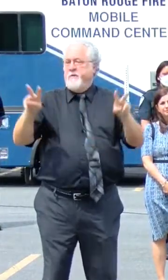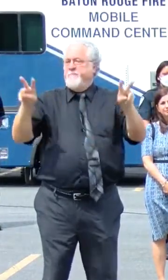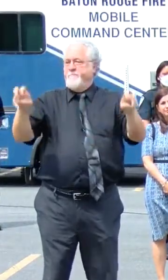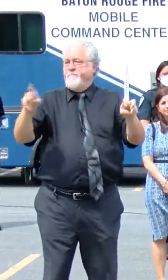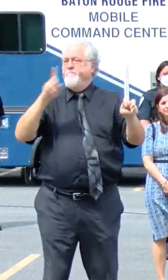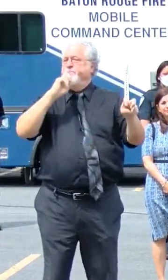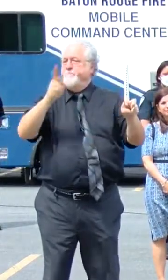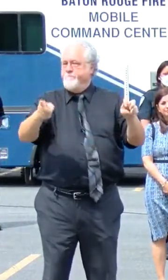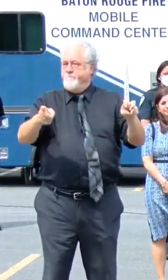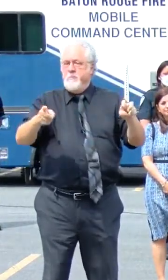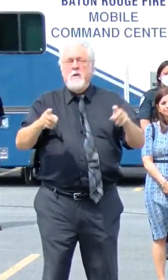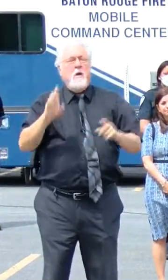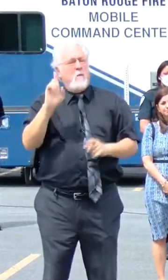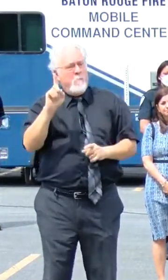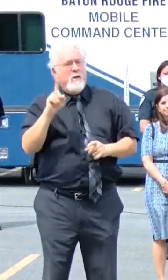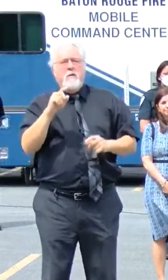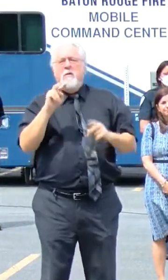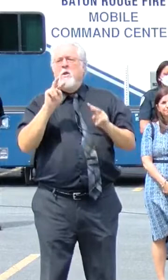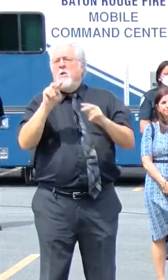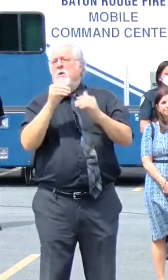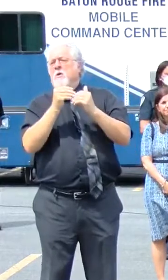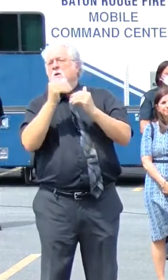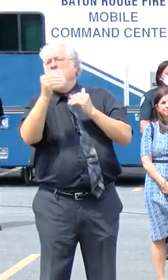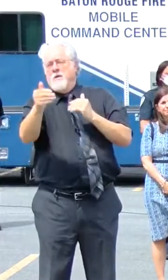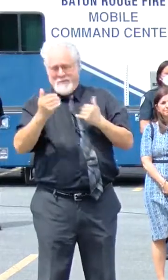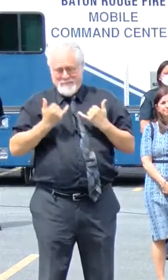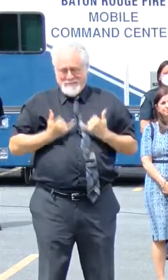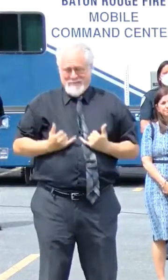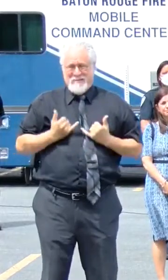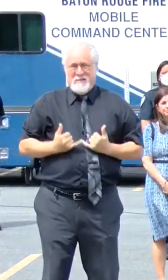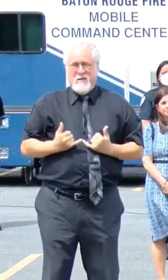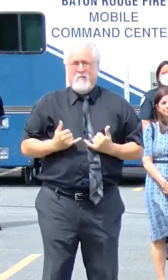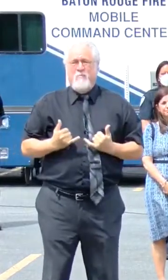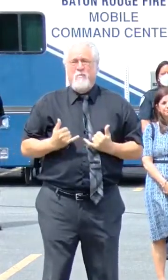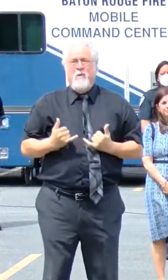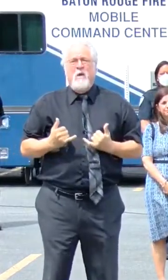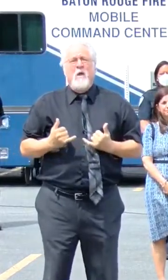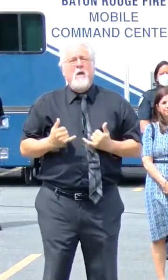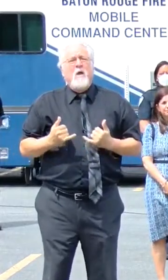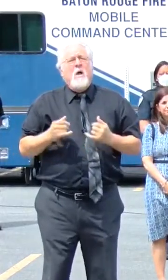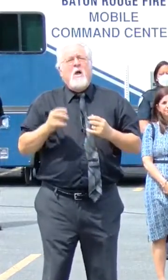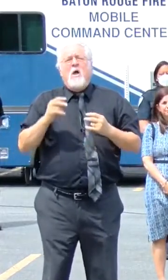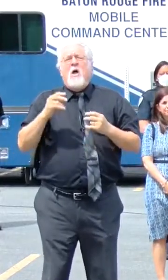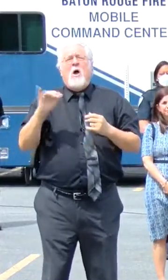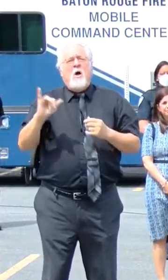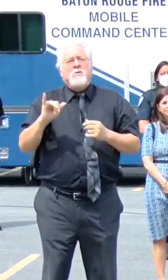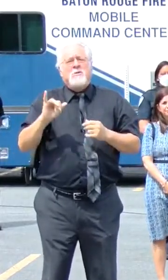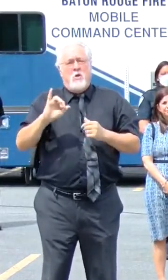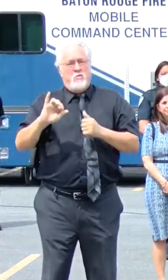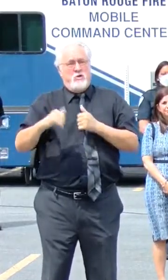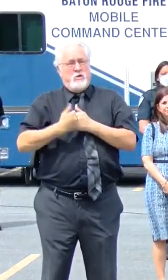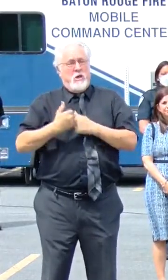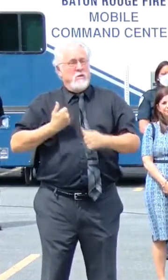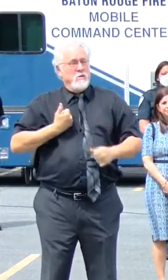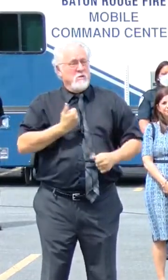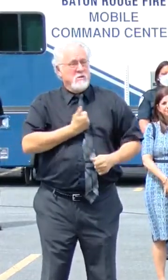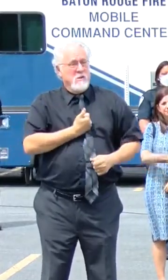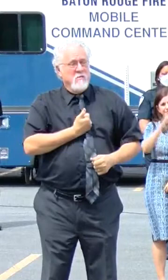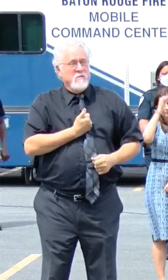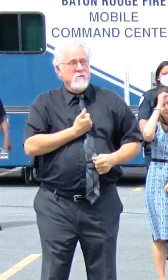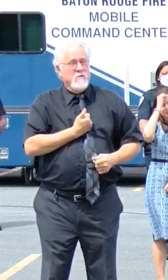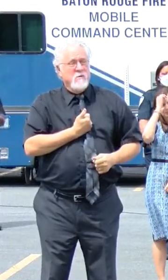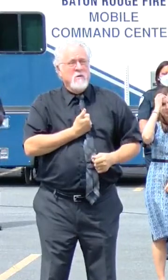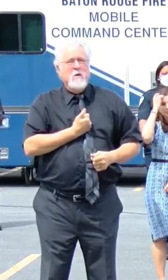very true. But let us look beyond the immediate crisis at hand. Let us all challenge ourselves to be